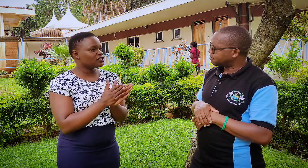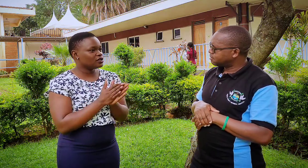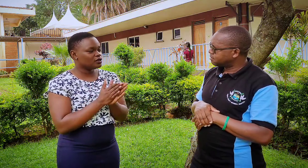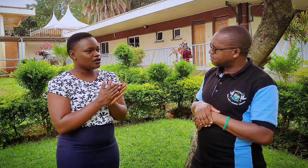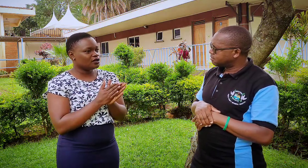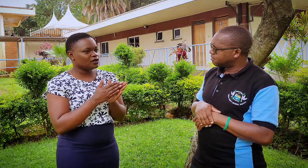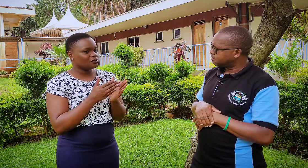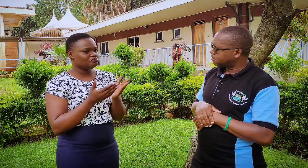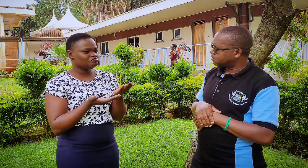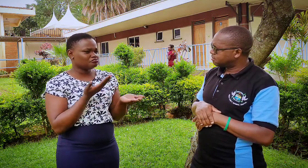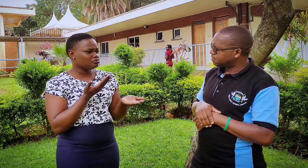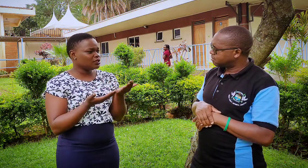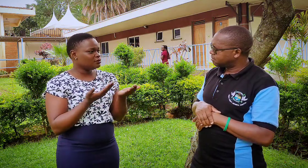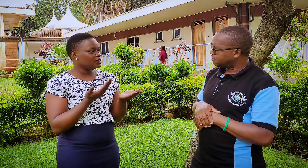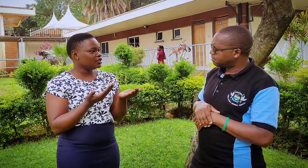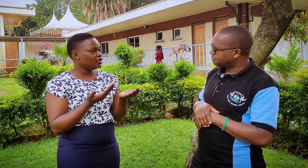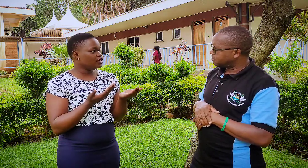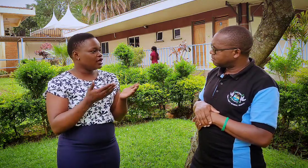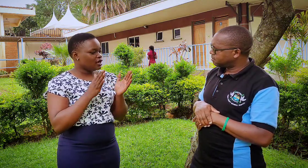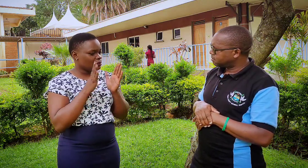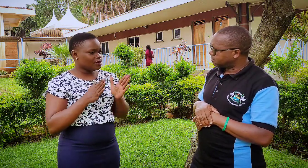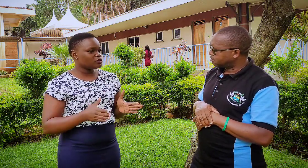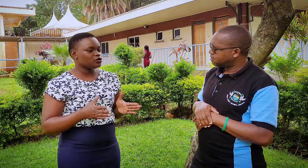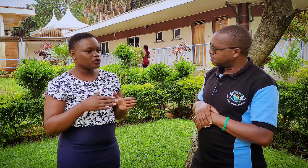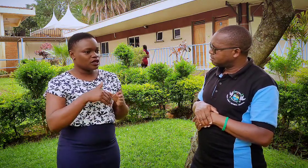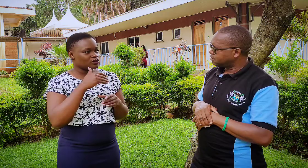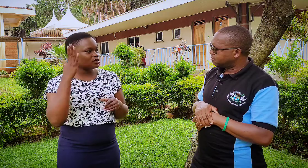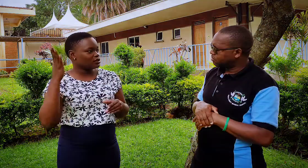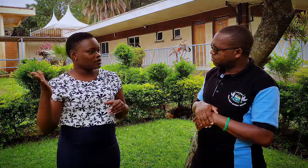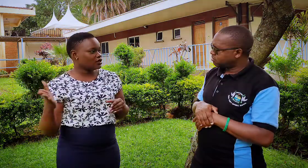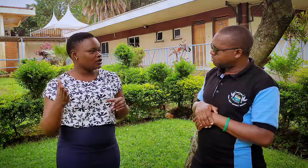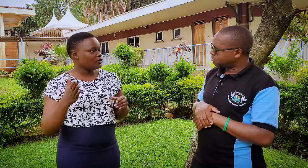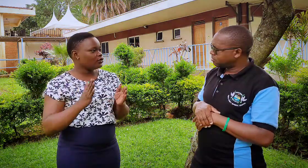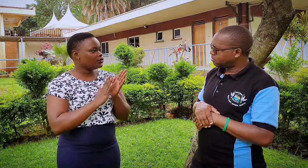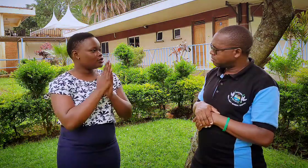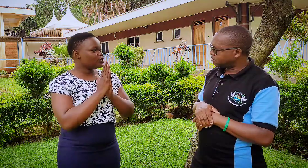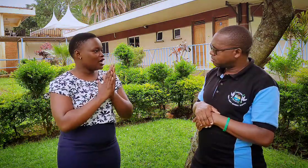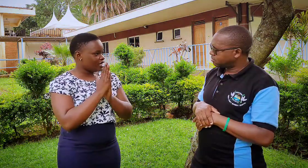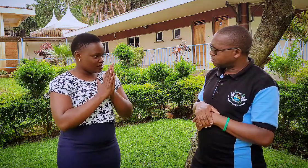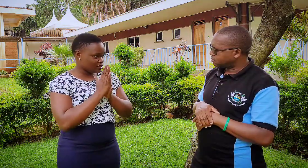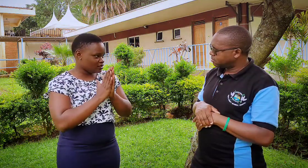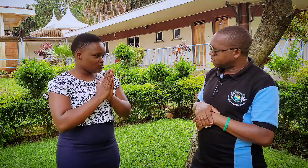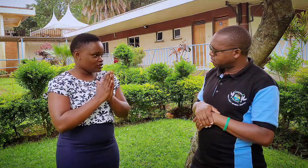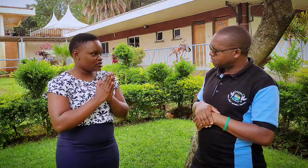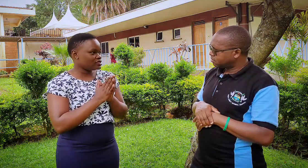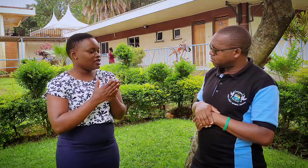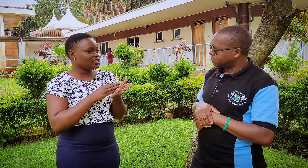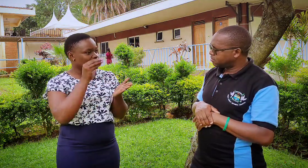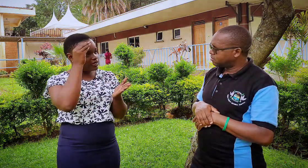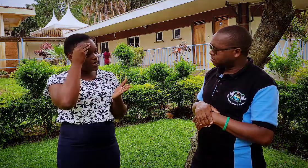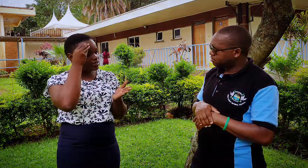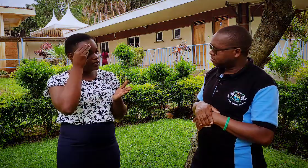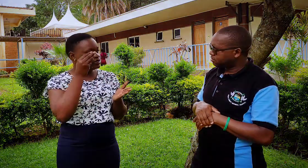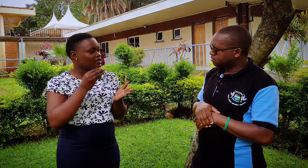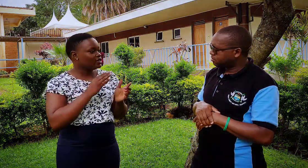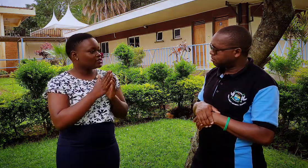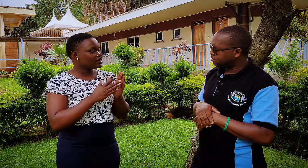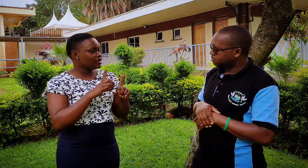maybe a person outside there who has interest in learning sign